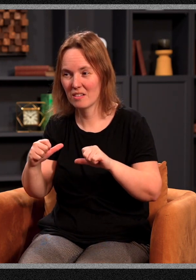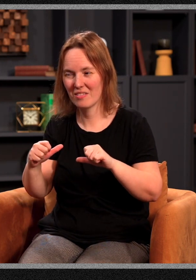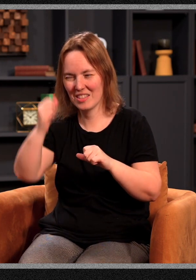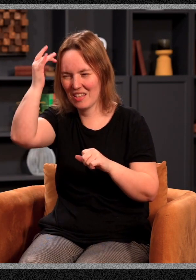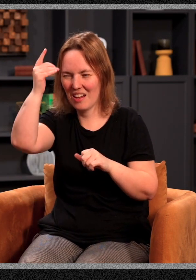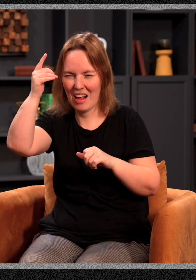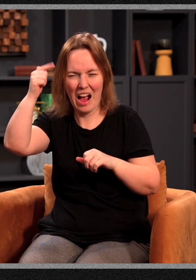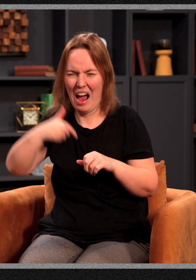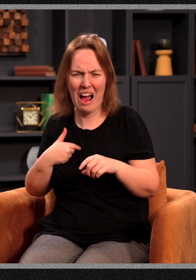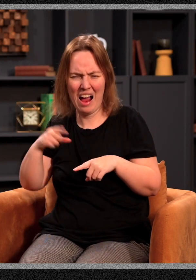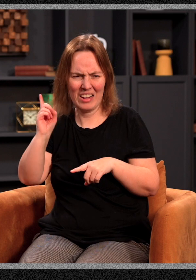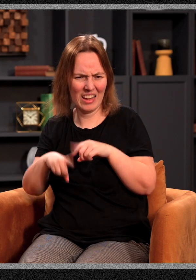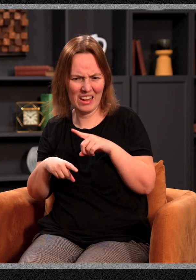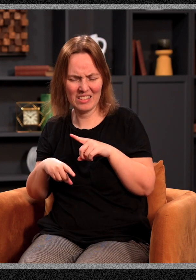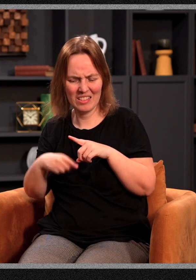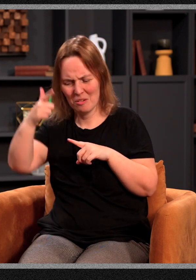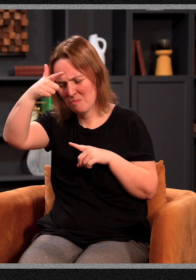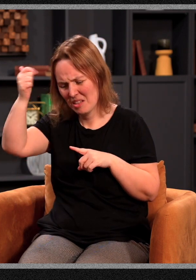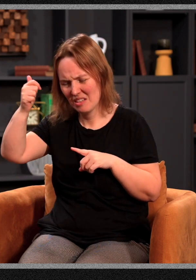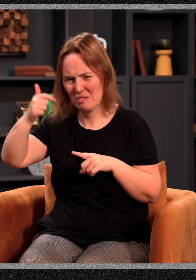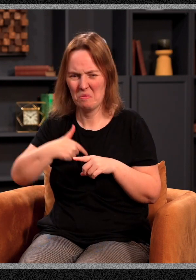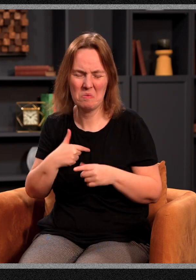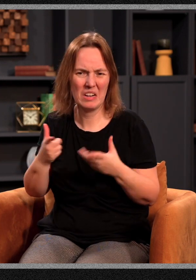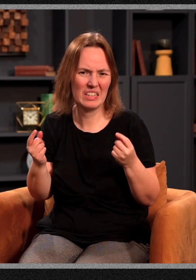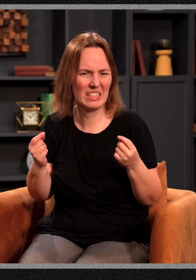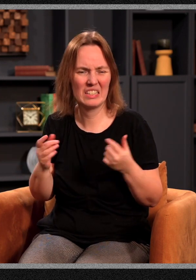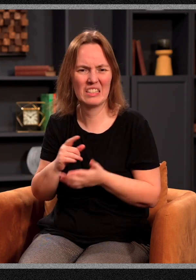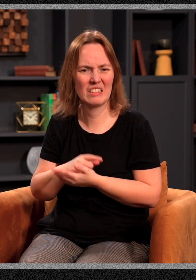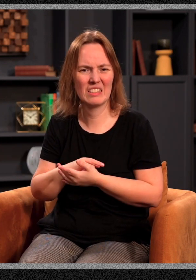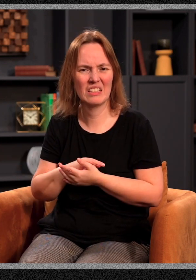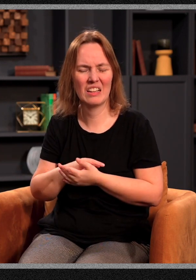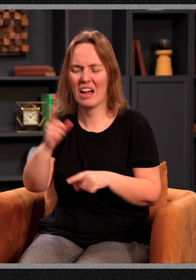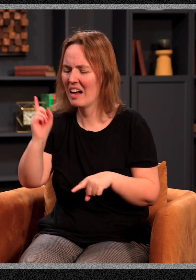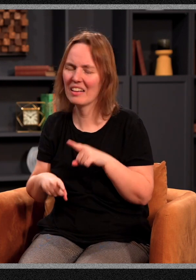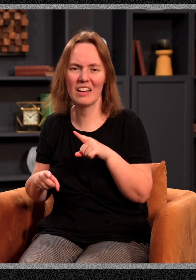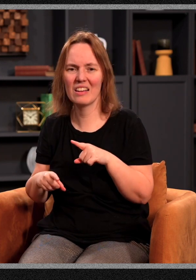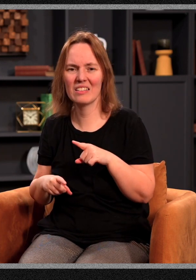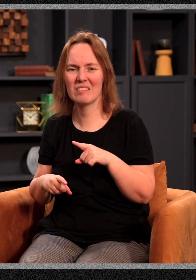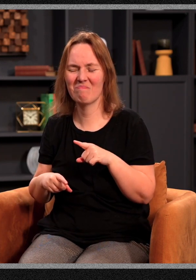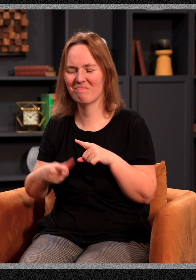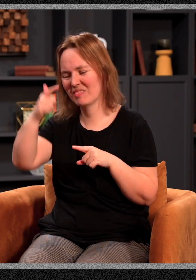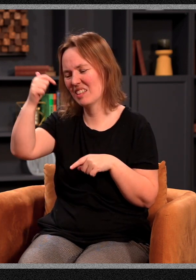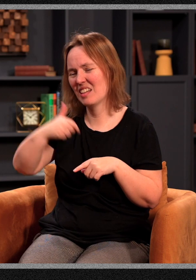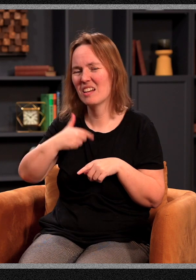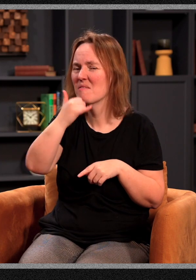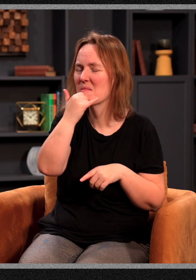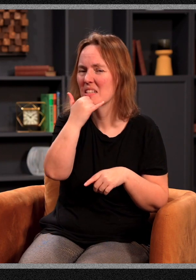thought that says, but I can't do that because of what I did this week. I can't do that because, man, I really messed up in this area of